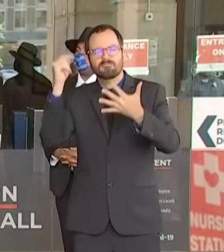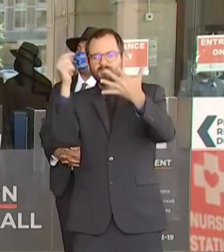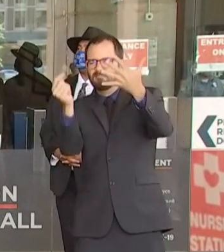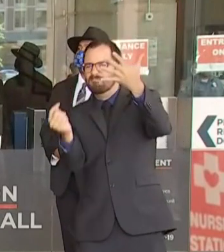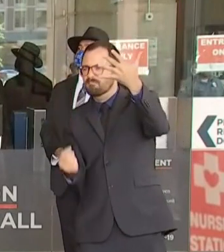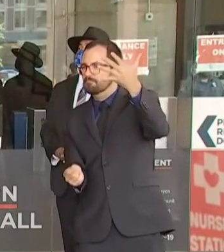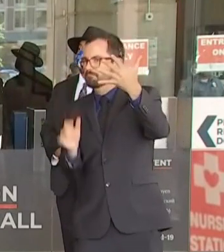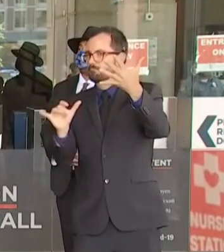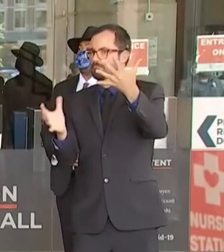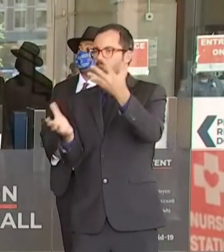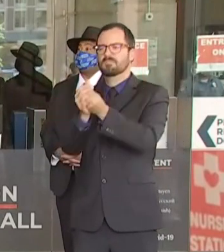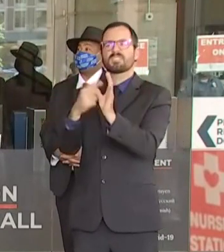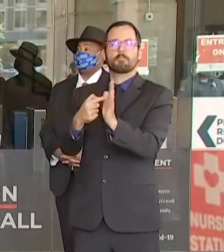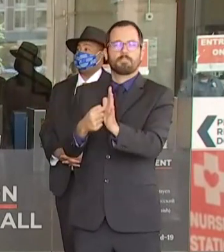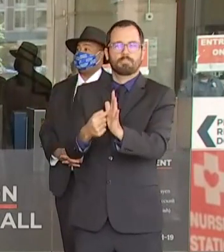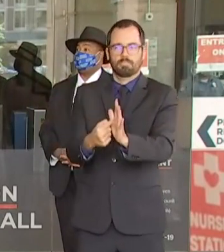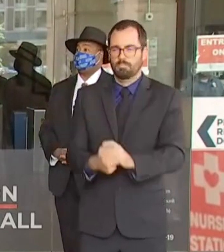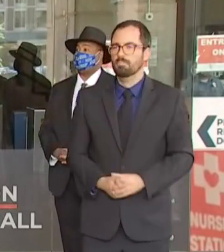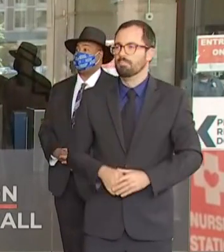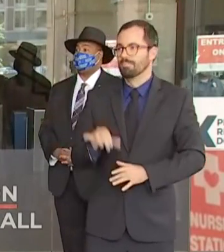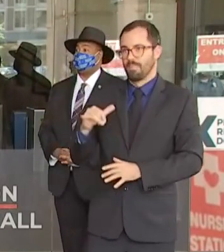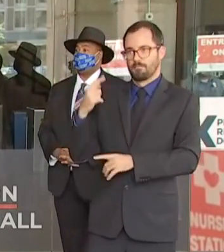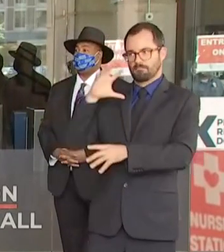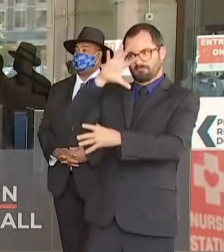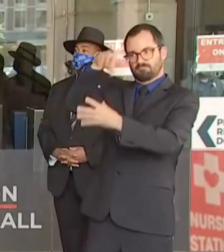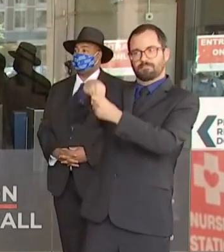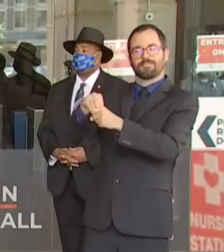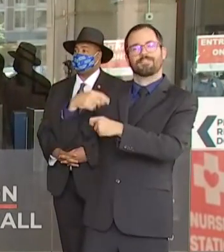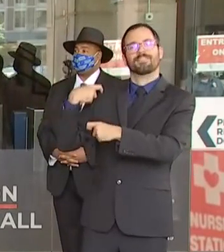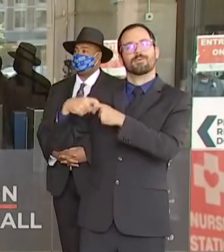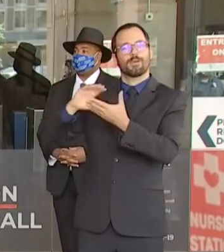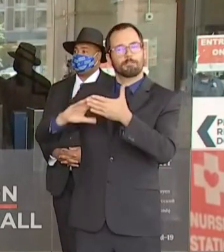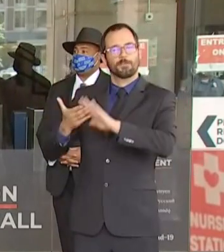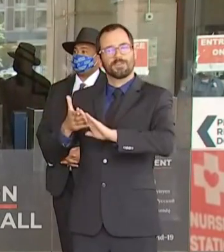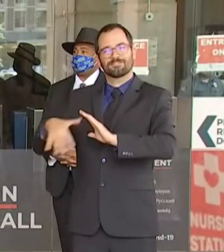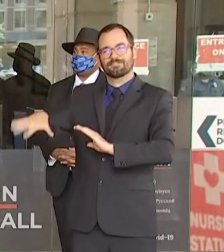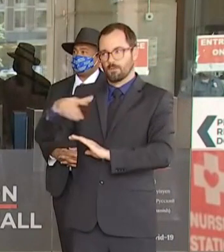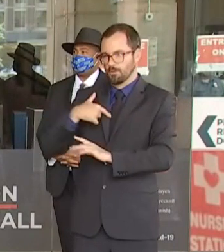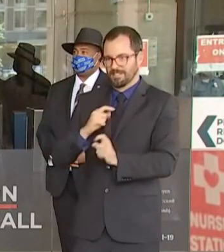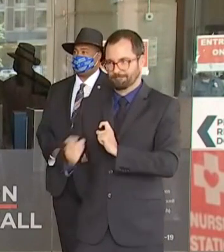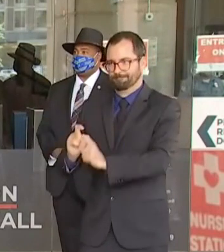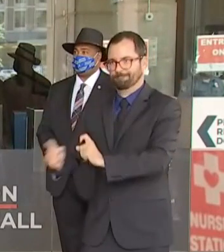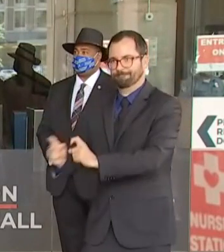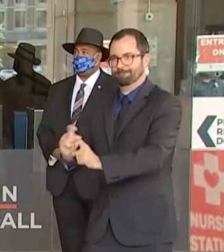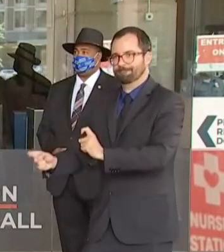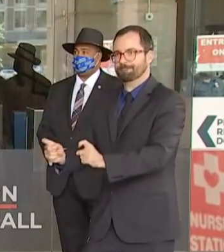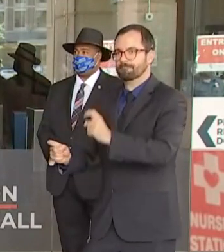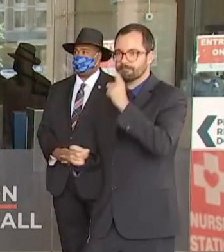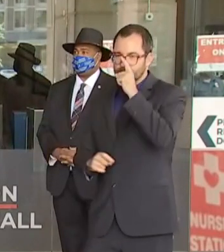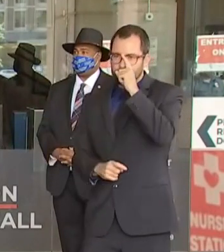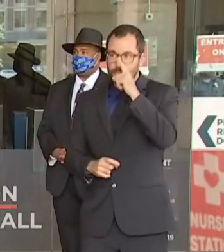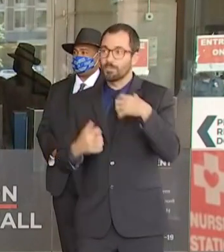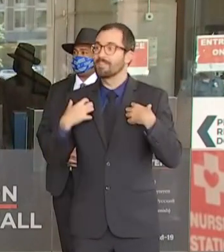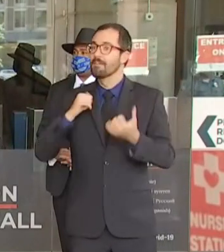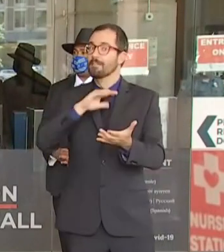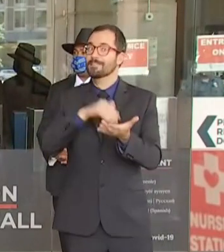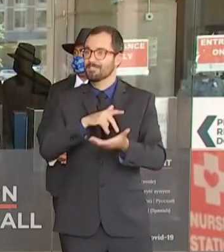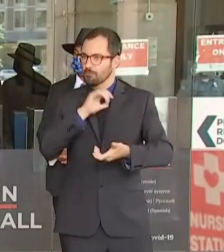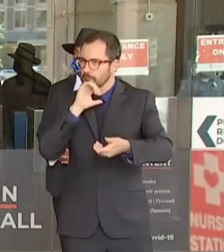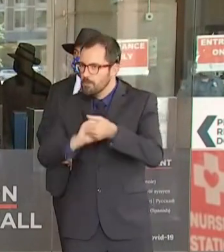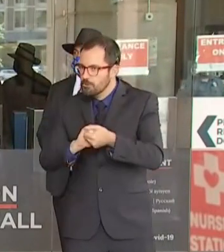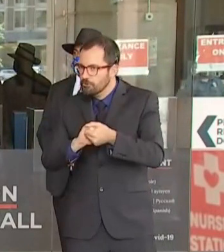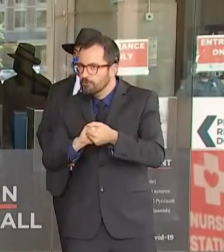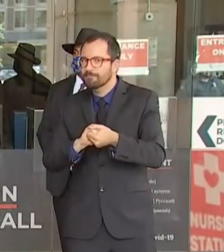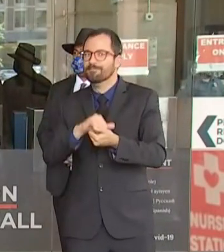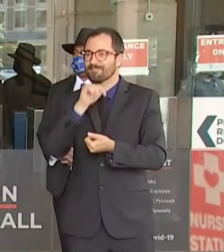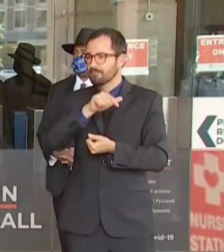community health centers have been our essential partner in testing access. Now I'm going to ask invite a member of the task force to say more